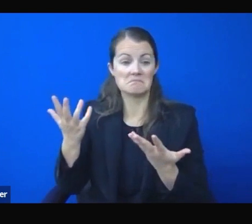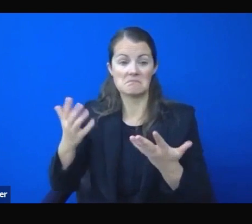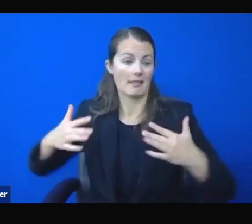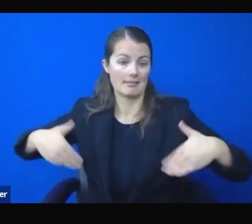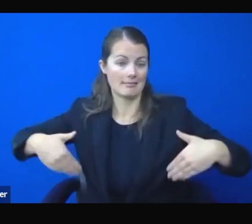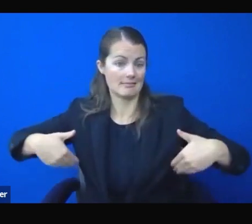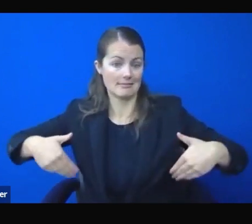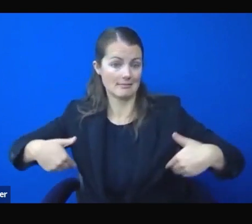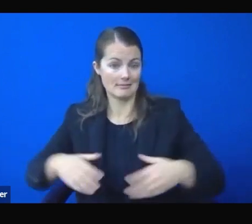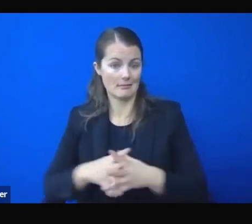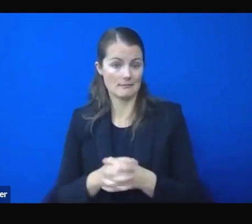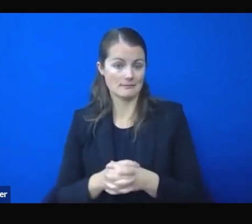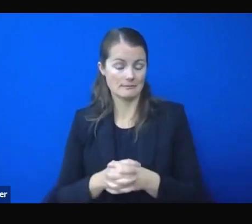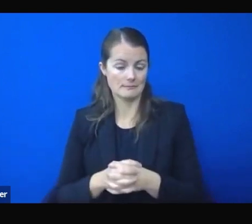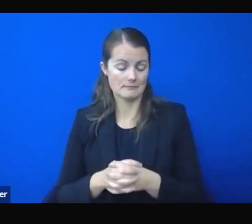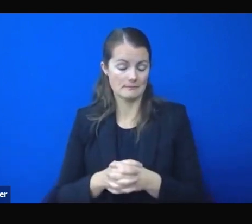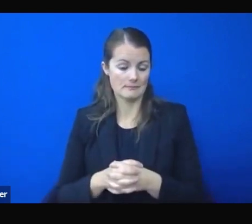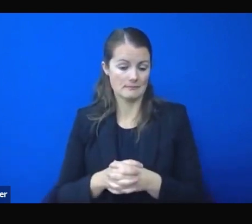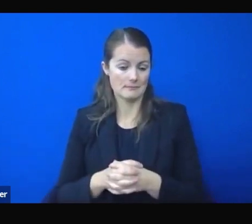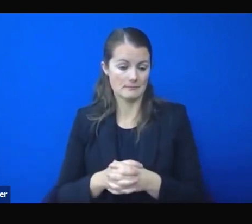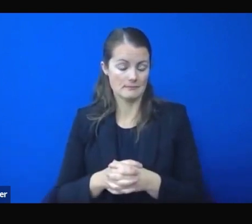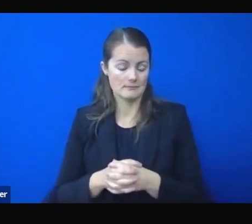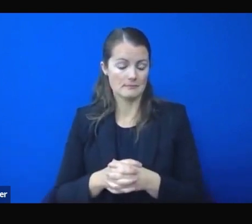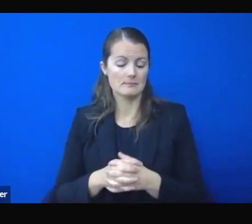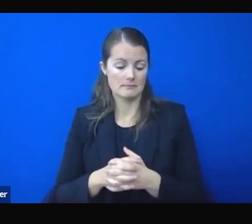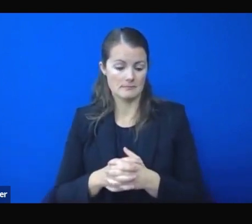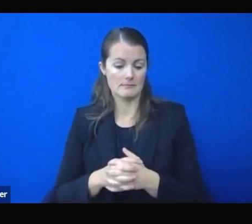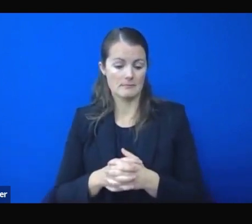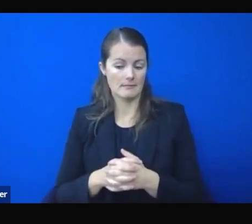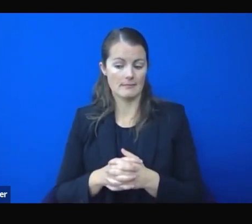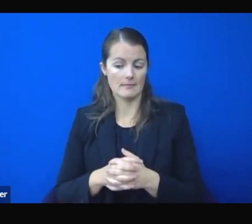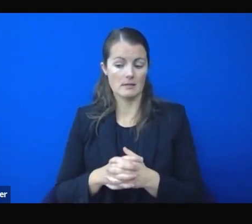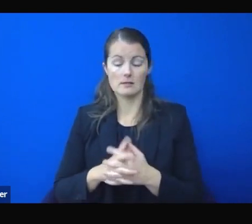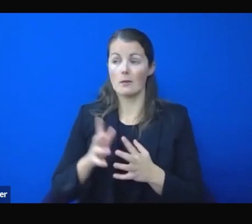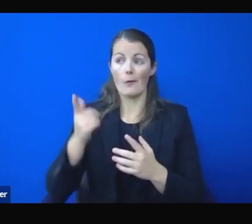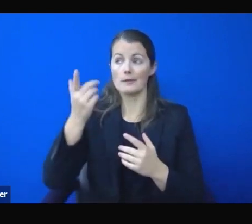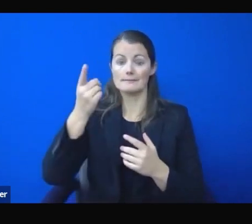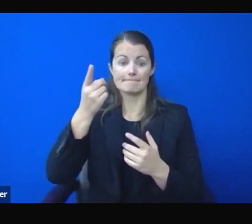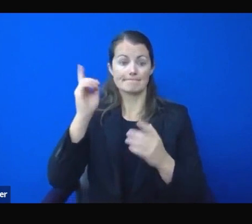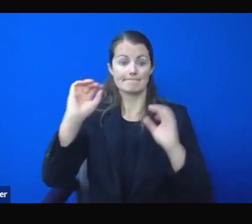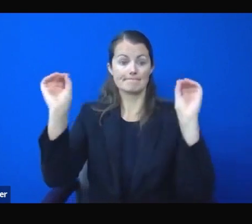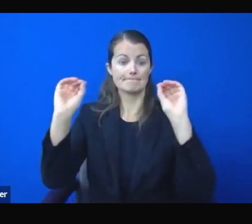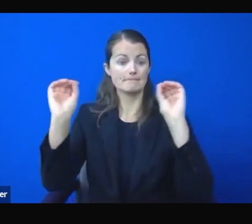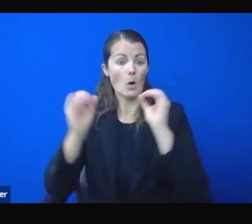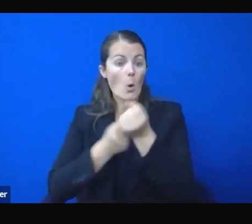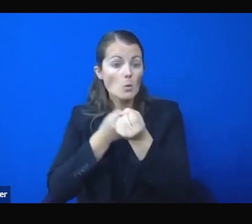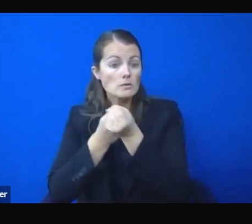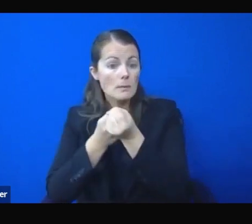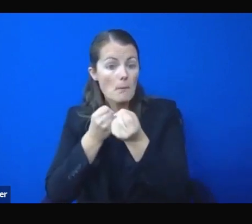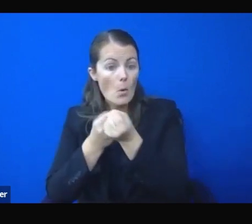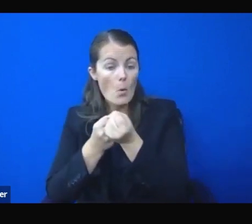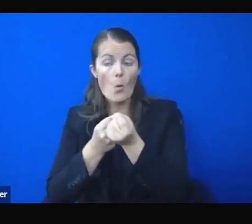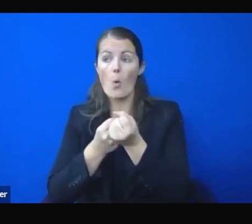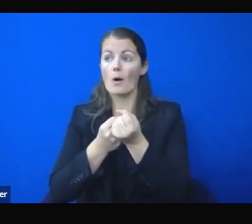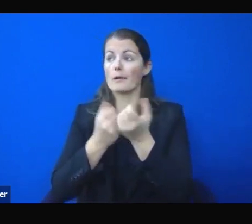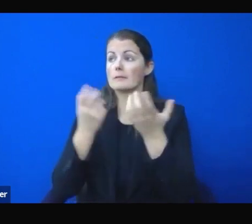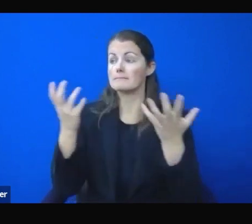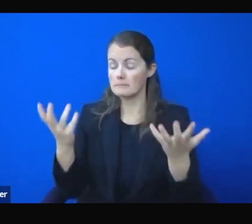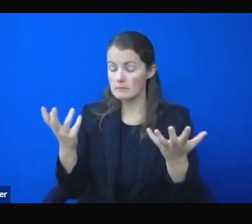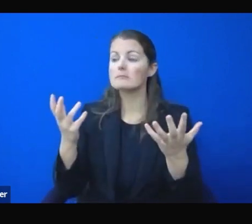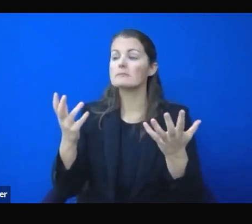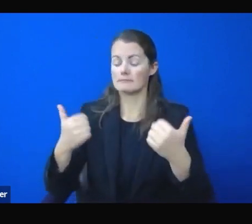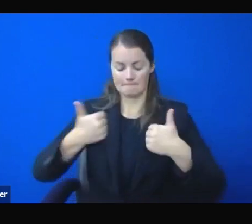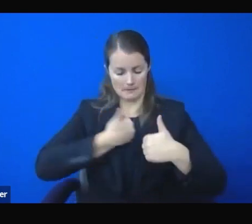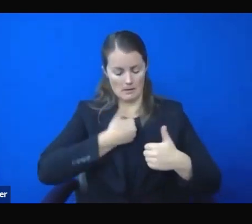So in the absence of this leadership and support, I have made the best decision for our state in the continuation of the current